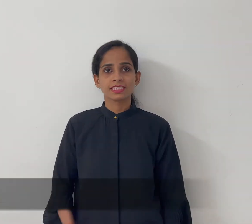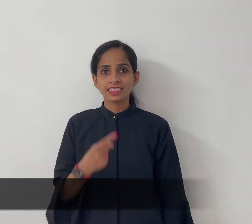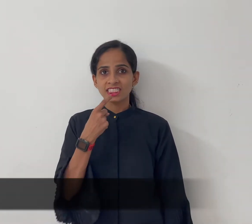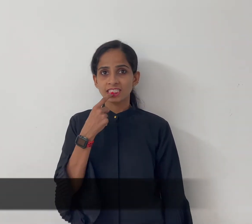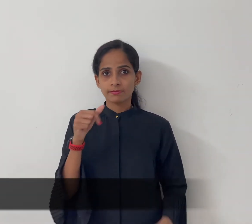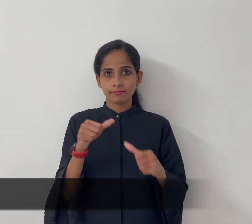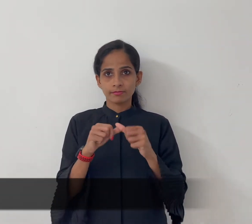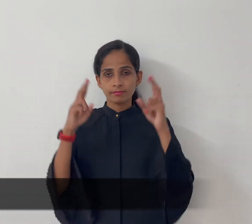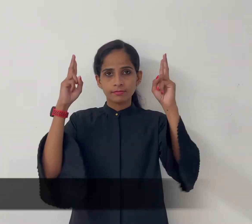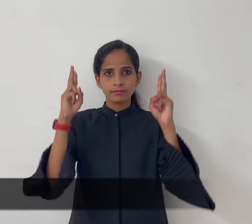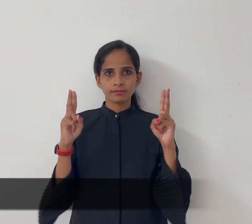Taj Mahal